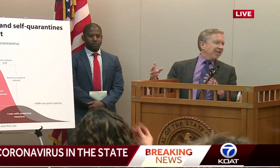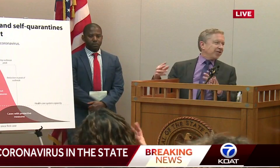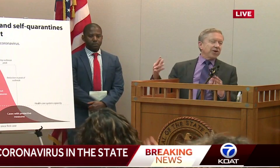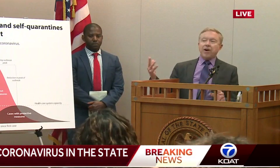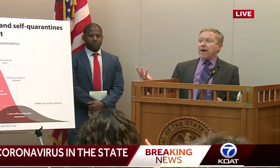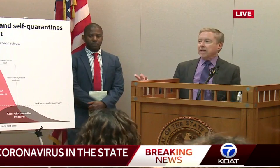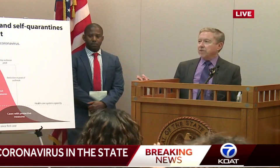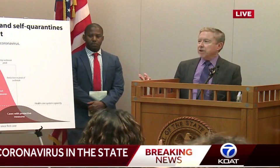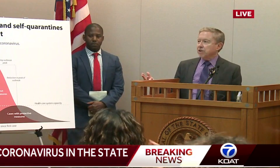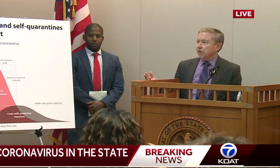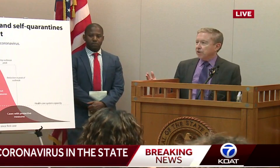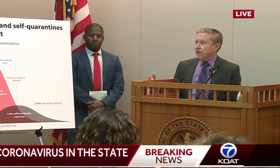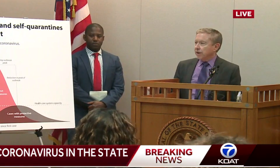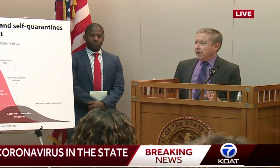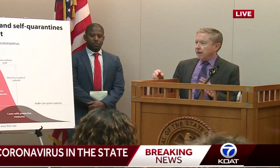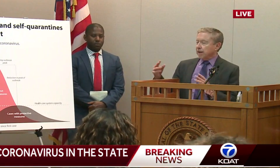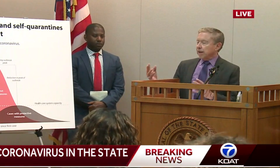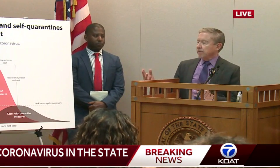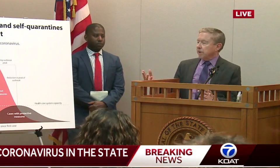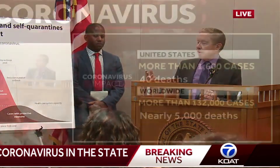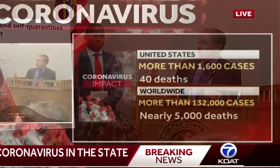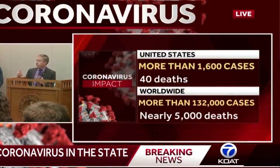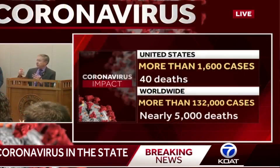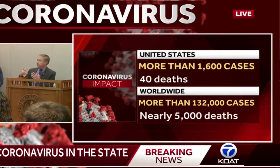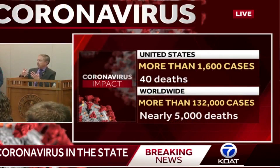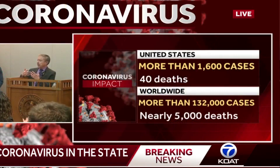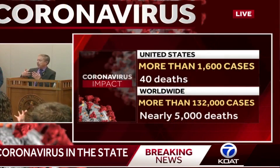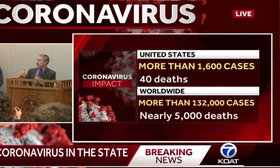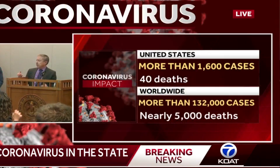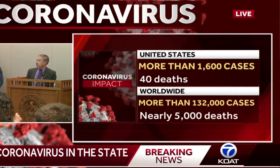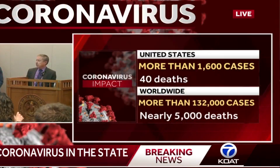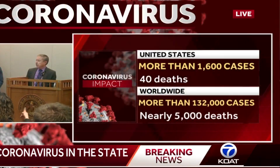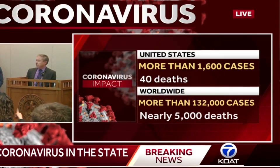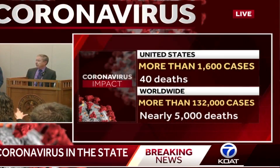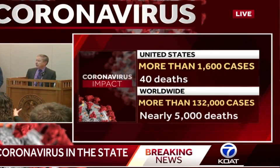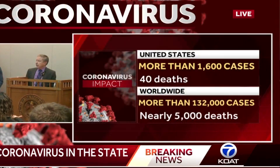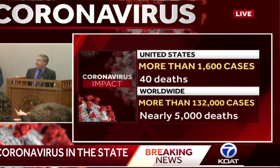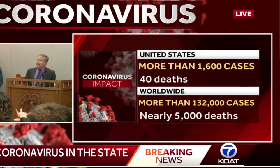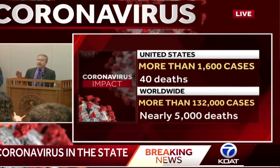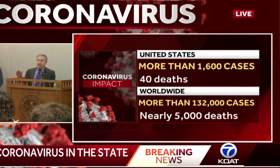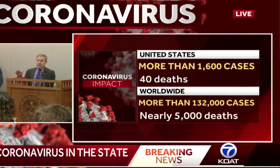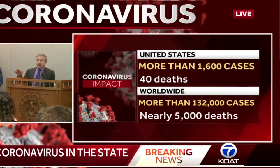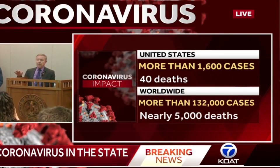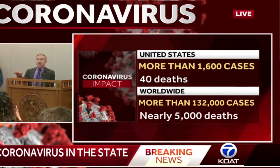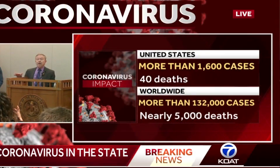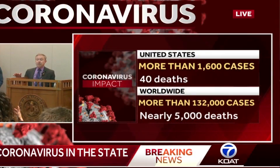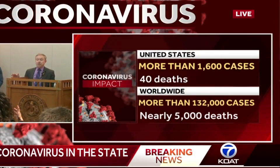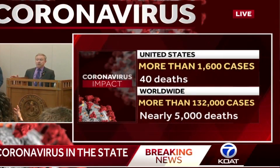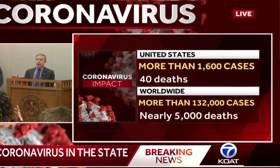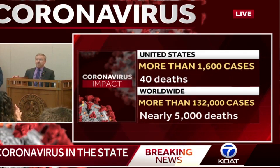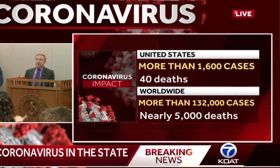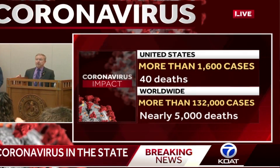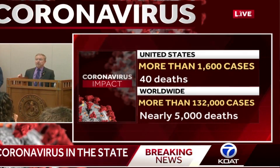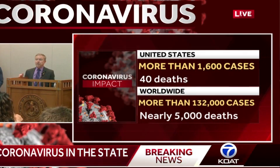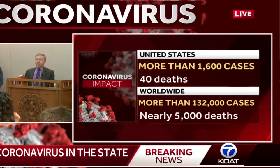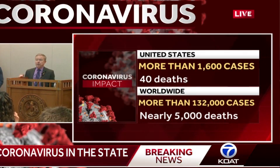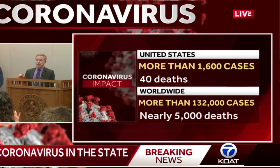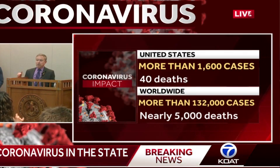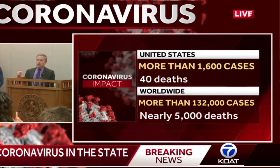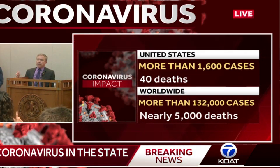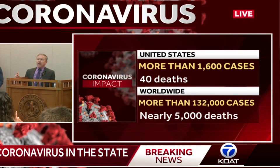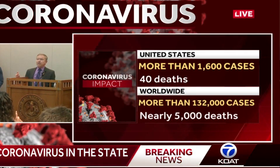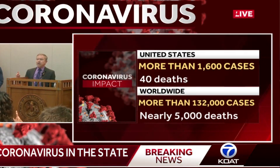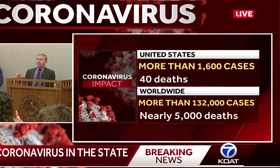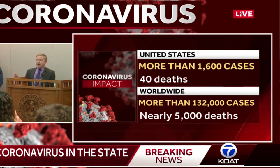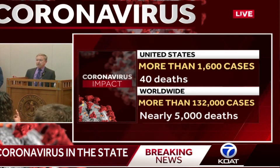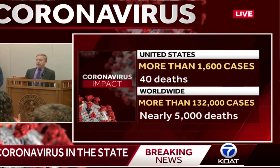and kids are interacting with each other and continuing to play and touch each other, that's not social isolation. So